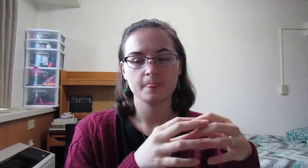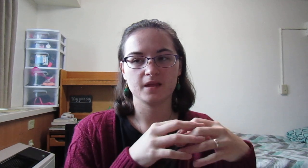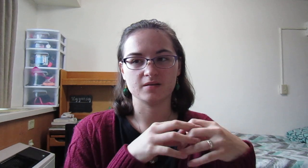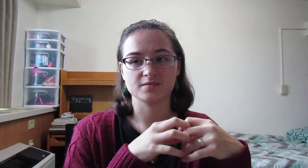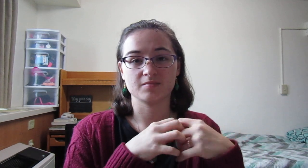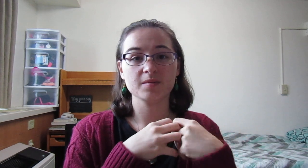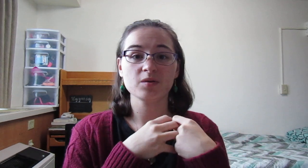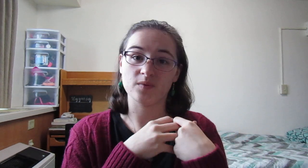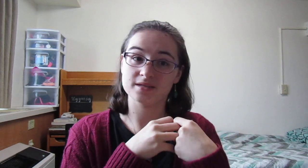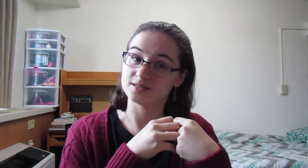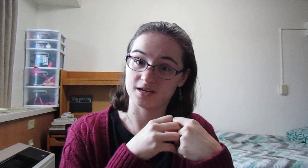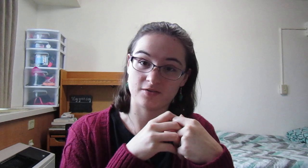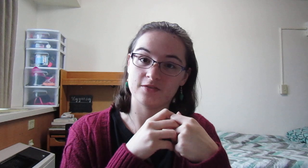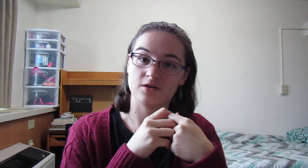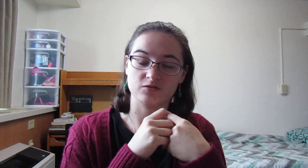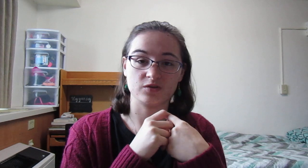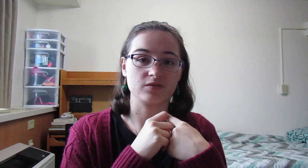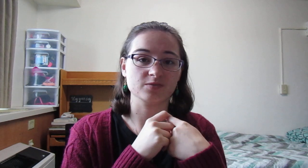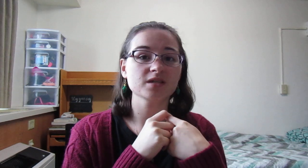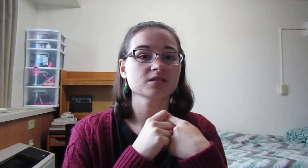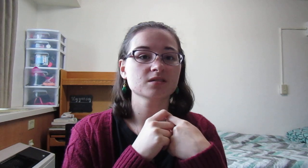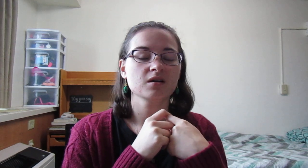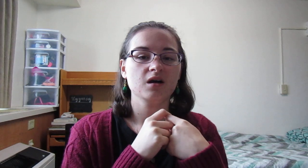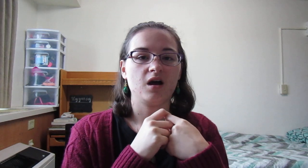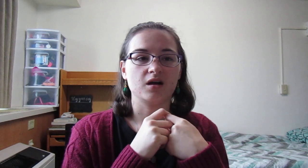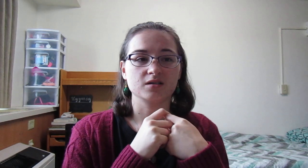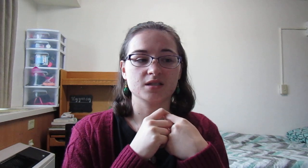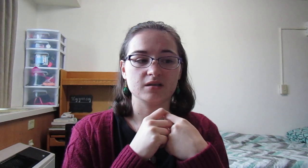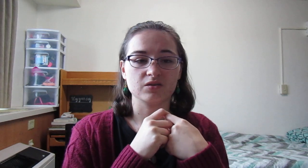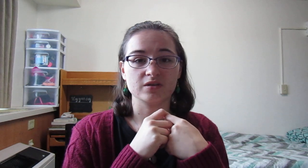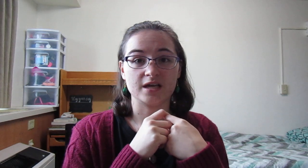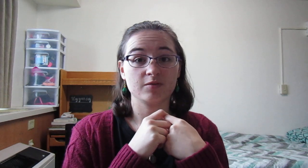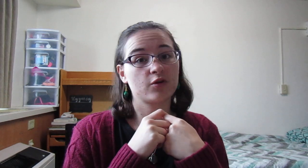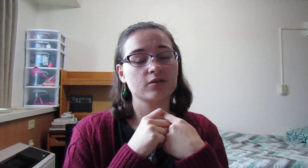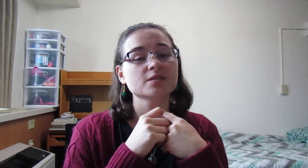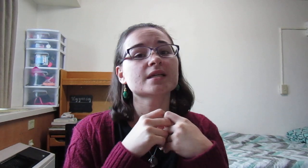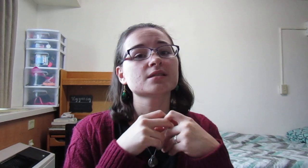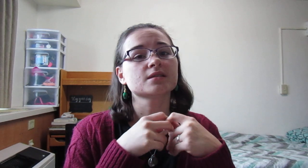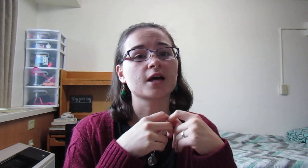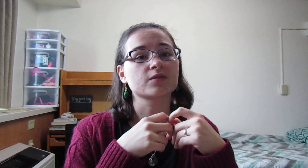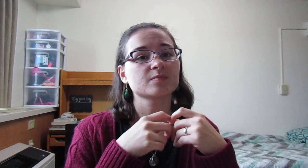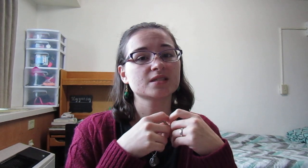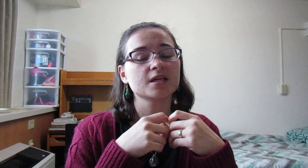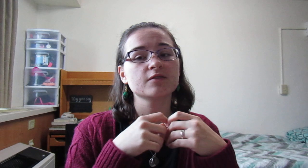Um, some people wait to decorate their house for Christmas until the day before Christmas, on Christmas Eve.